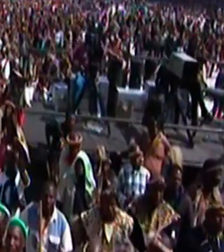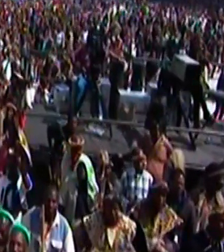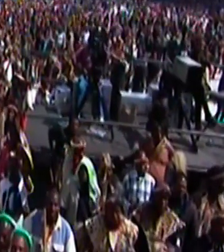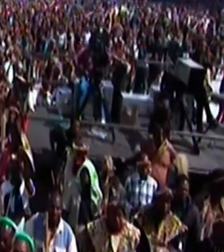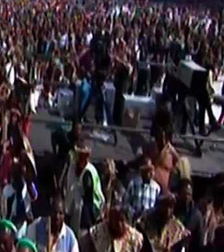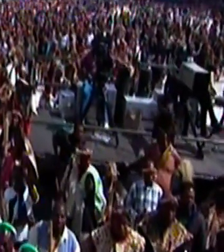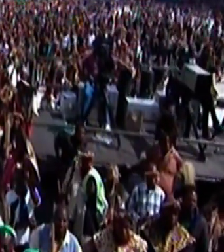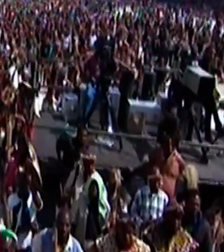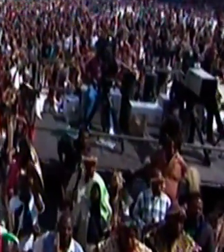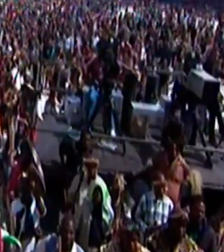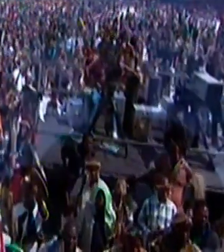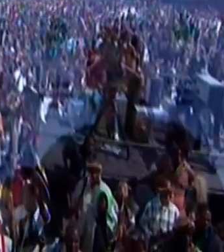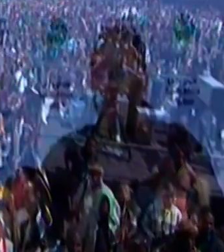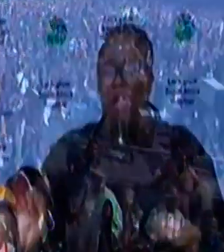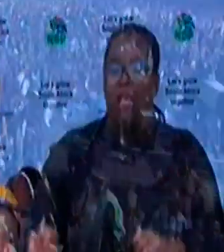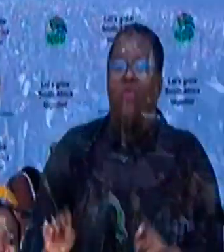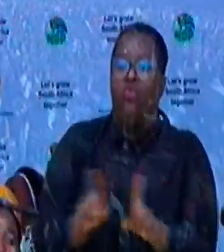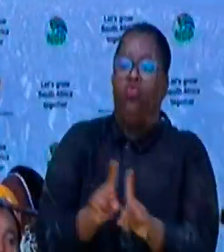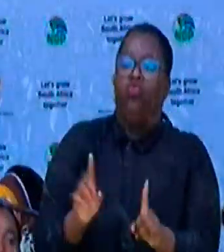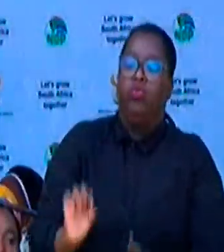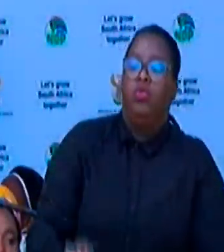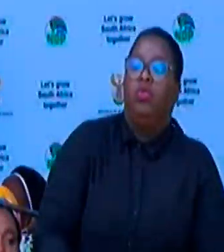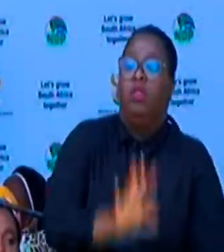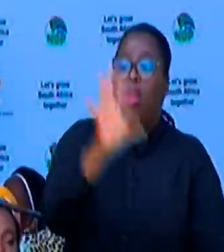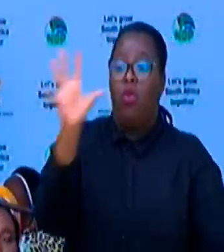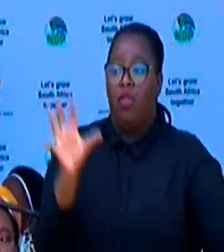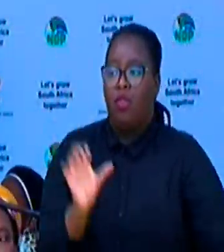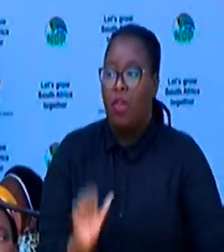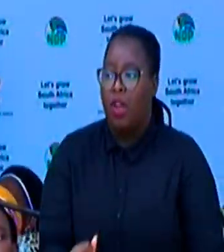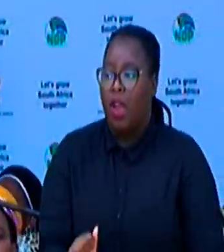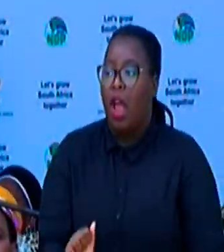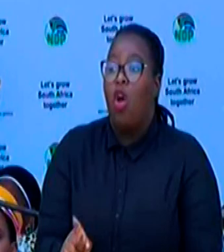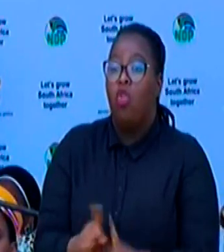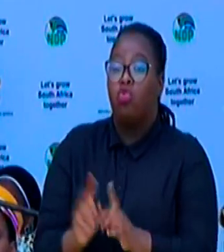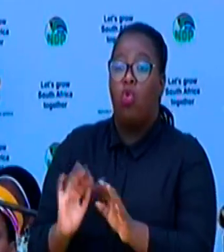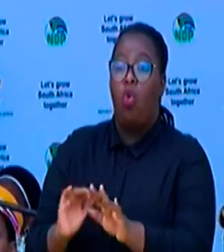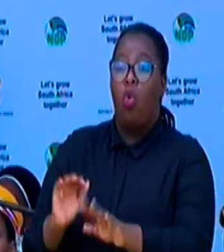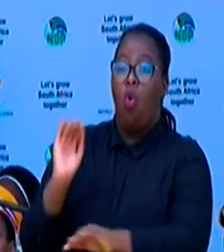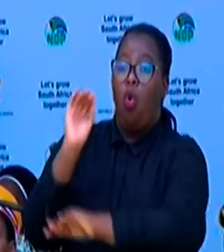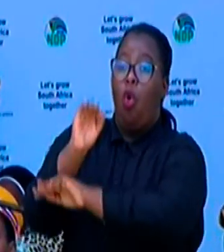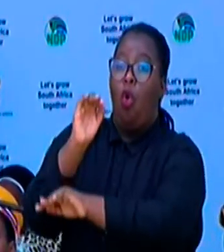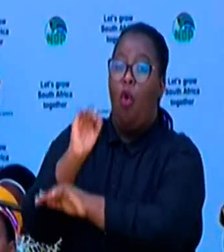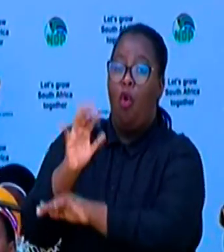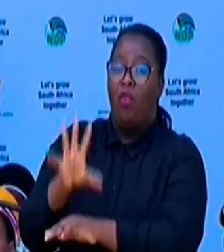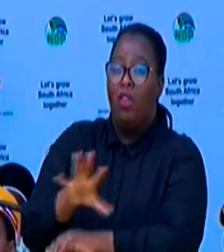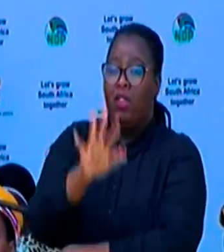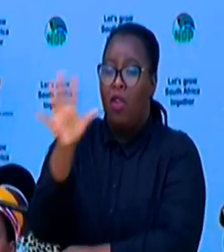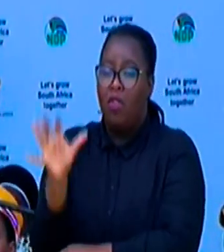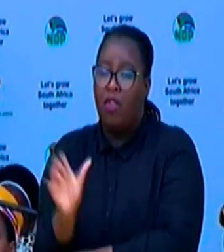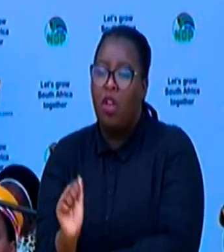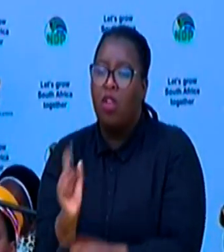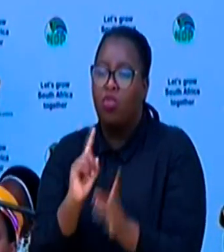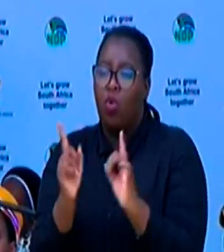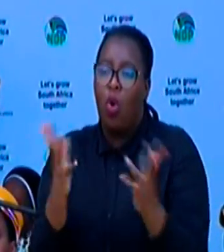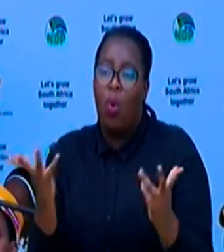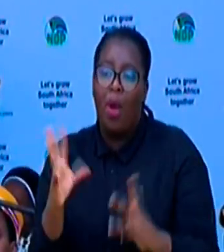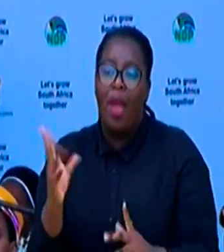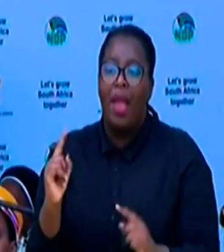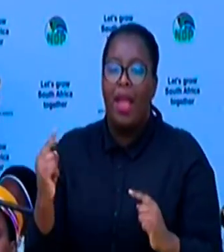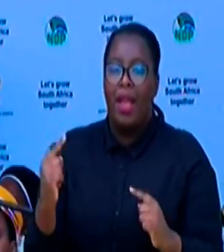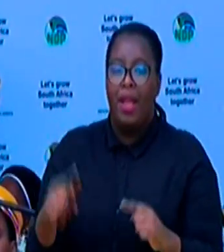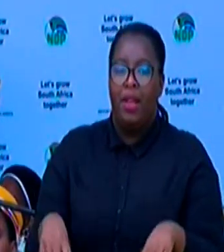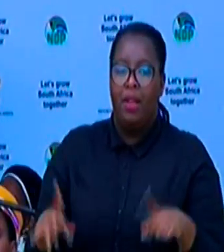Cape Town, in South Africa. Beyond South Africa, this is Zulu spoken in Lesotho,